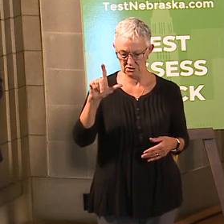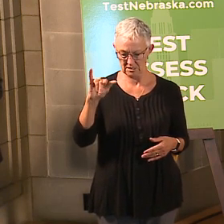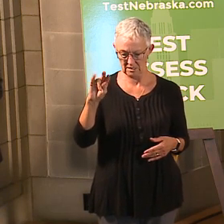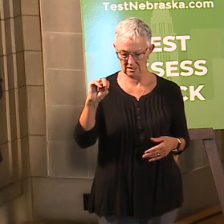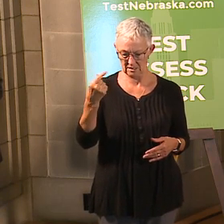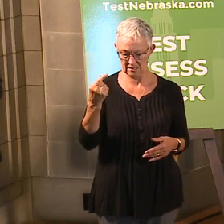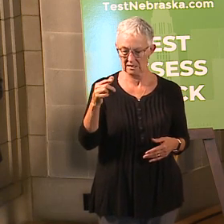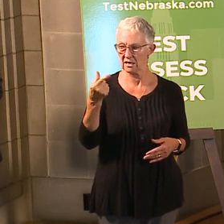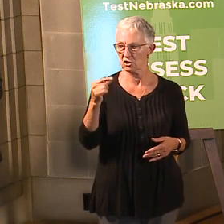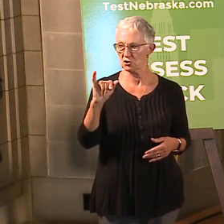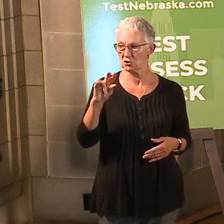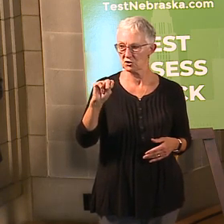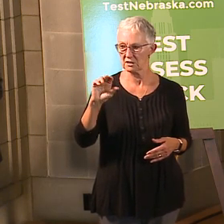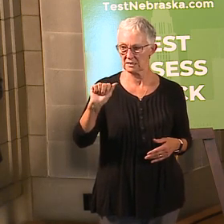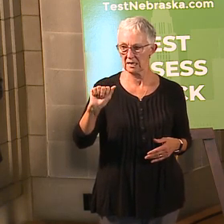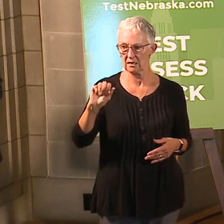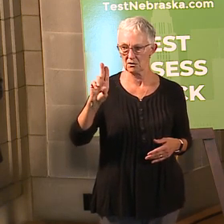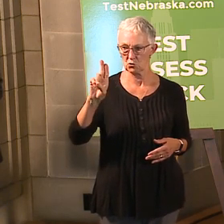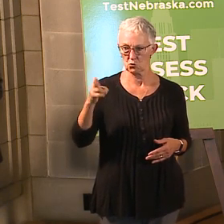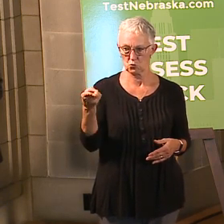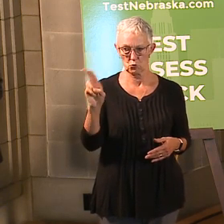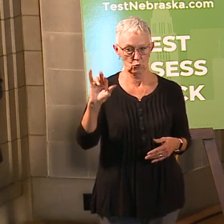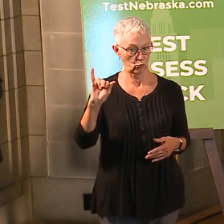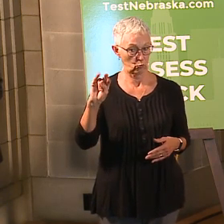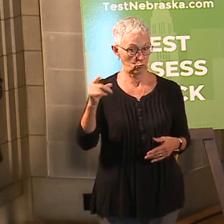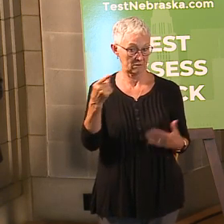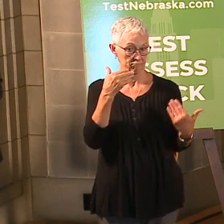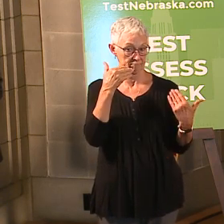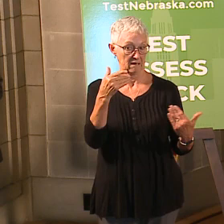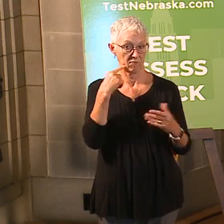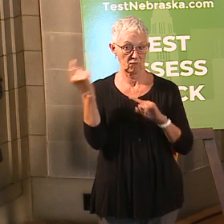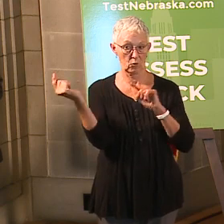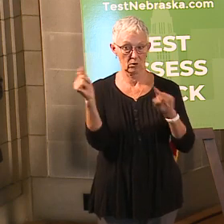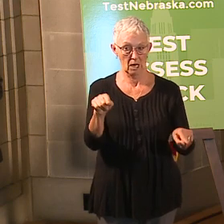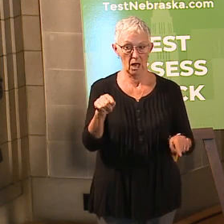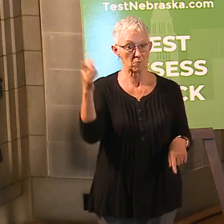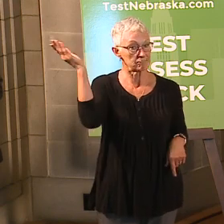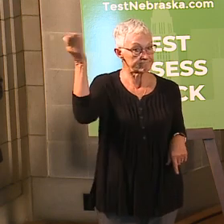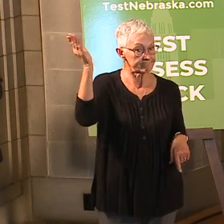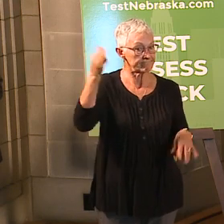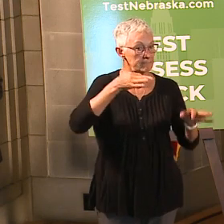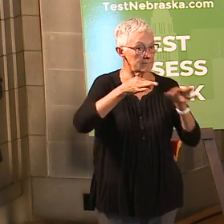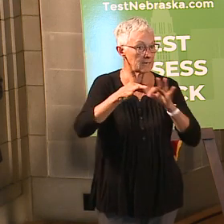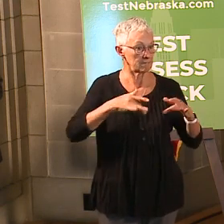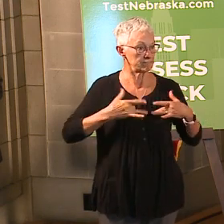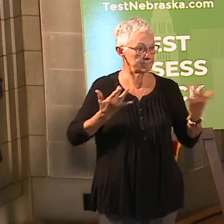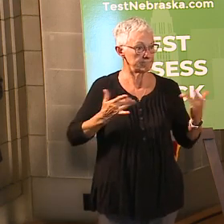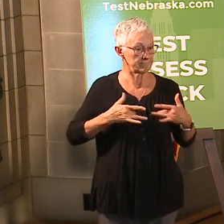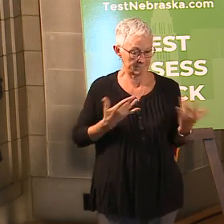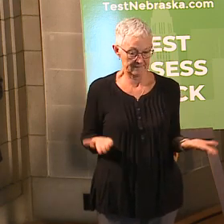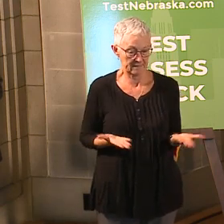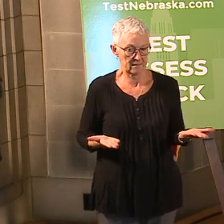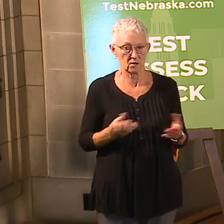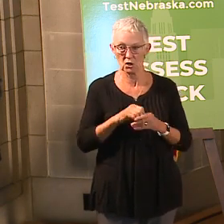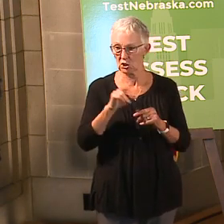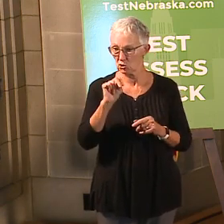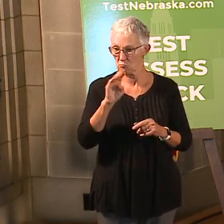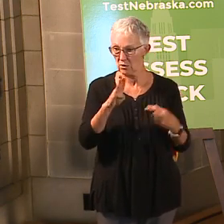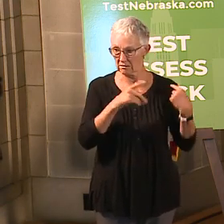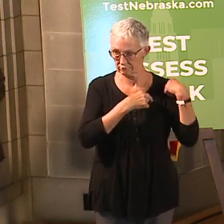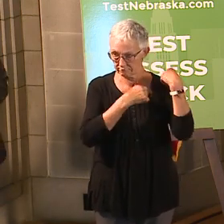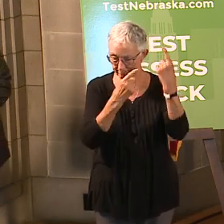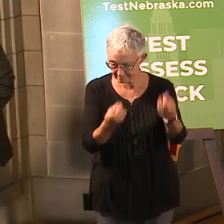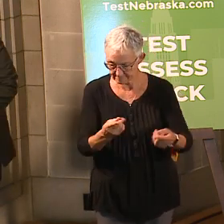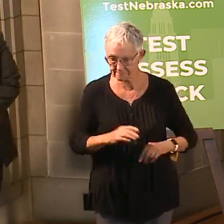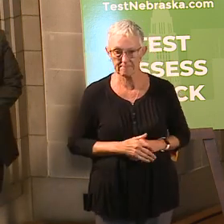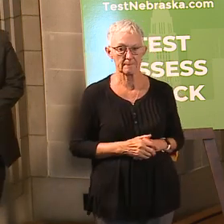being here today to help talk about all the things that we're doing here in the state of Nebraska. And we will have, again, want to remind everybody